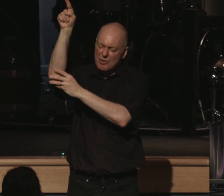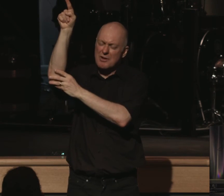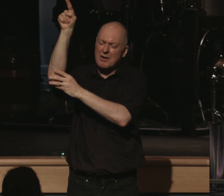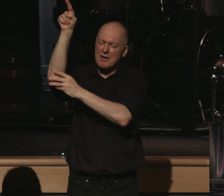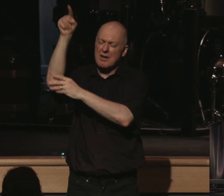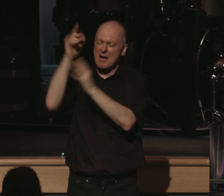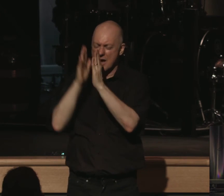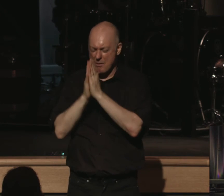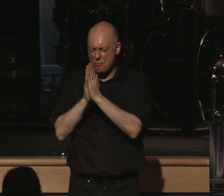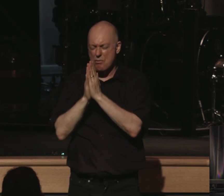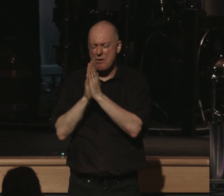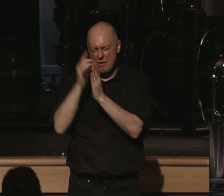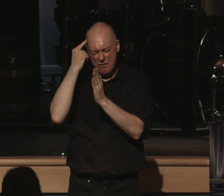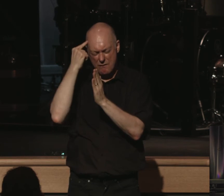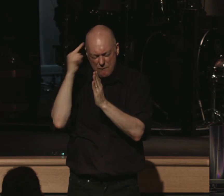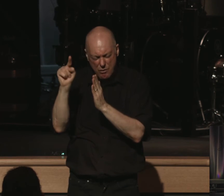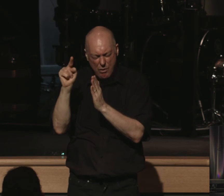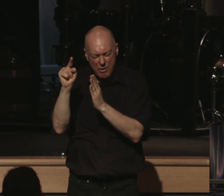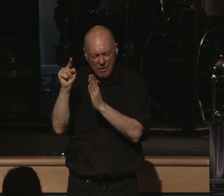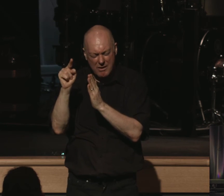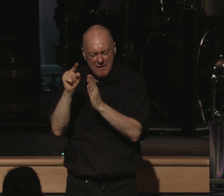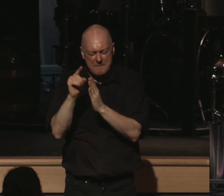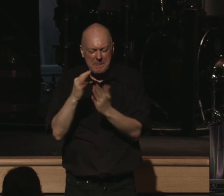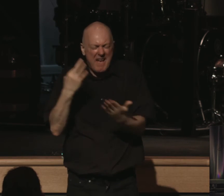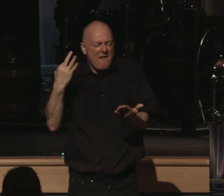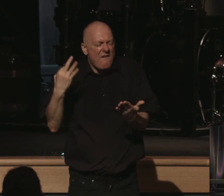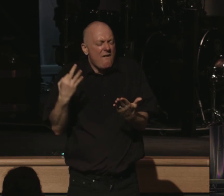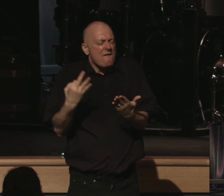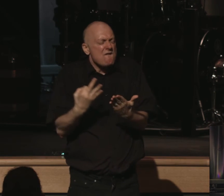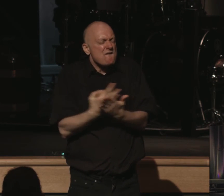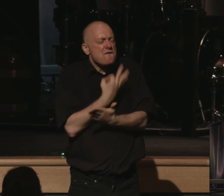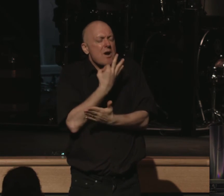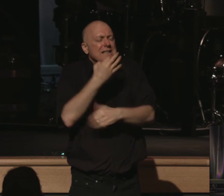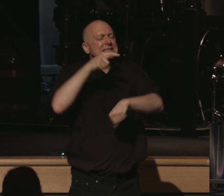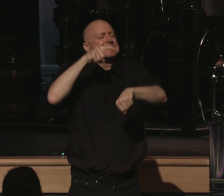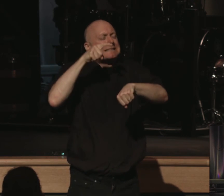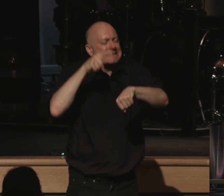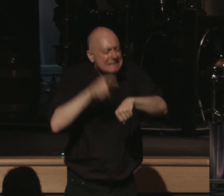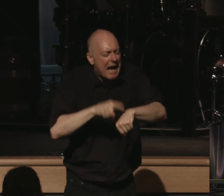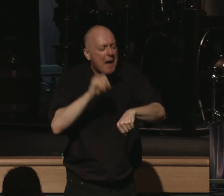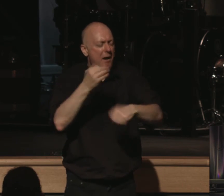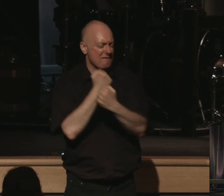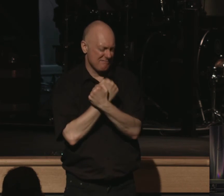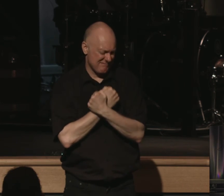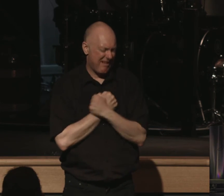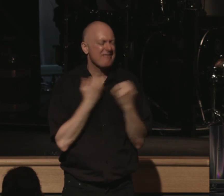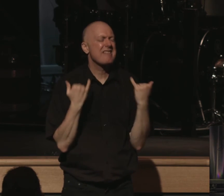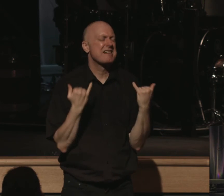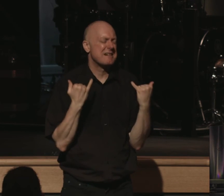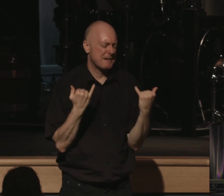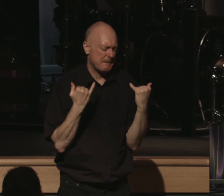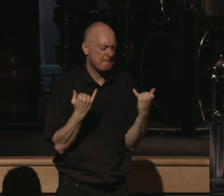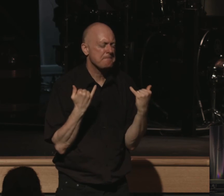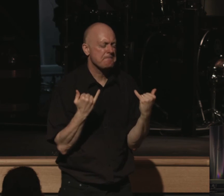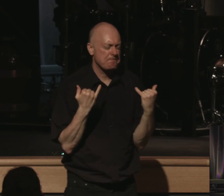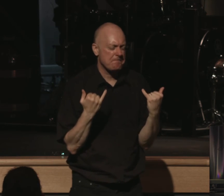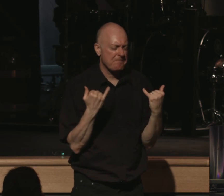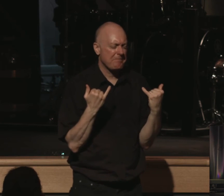Lord, I pray for a fresh time of love. Not